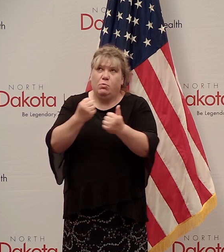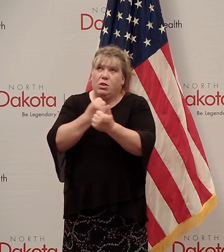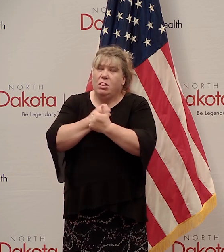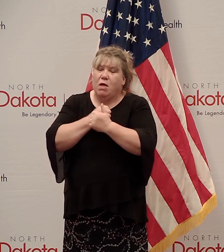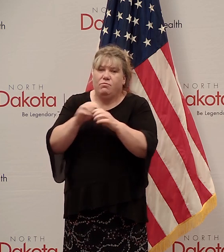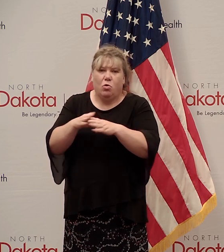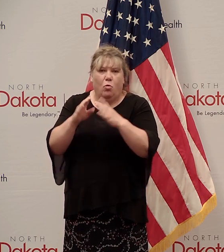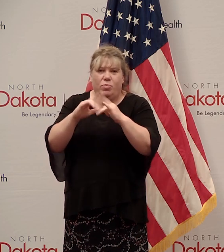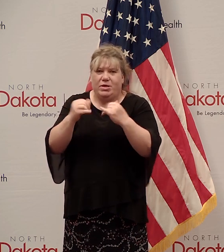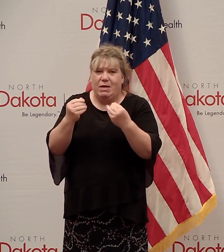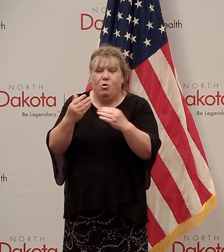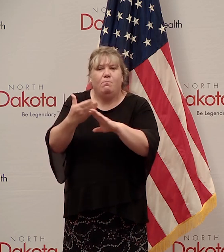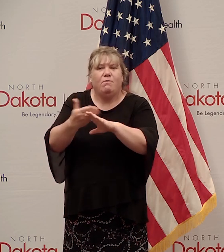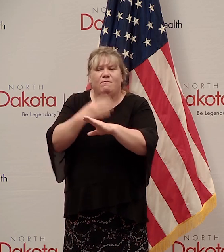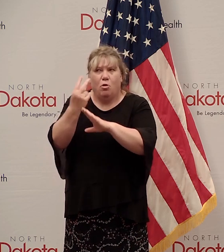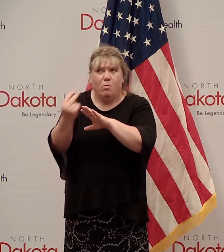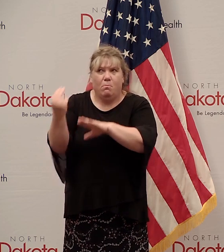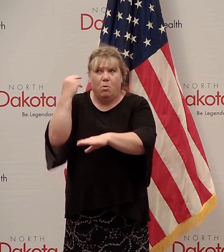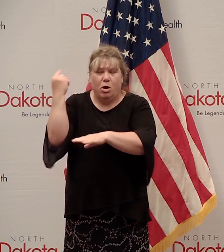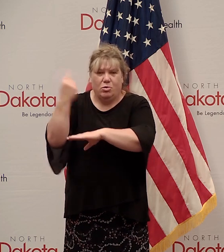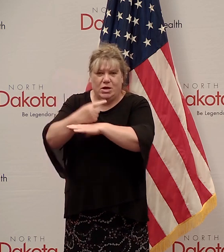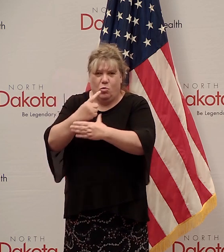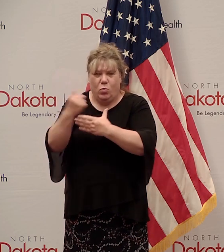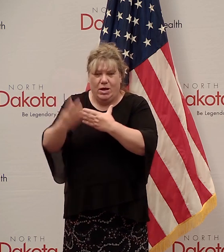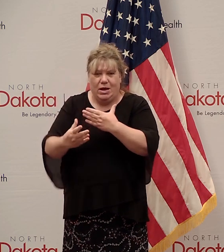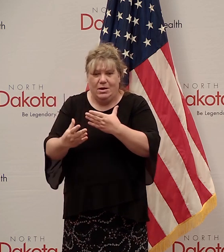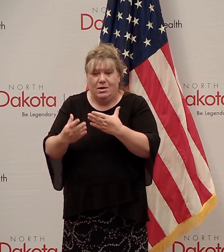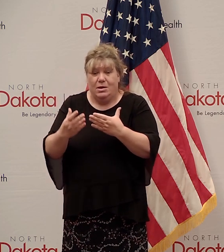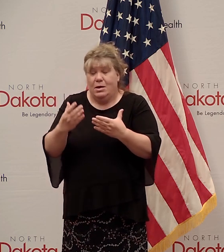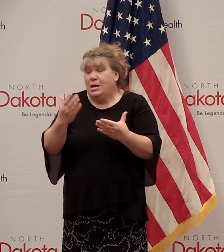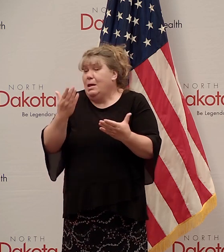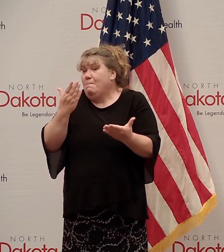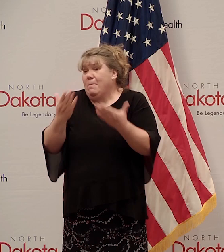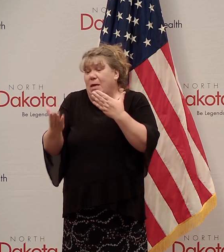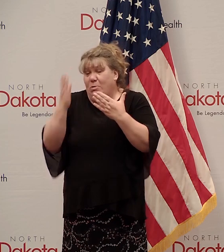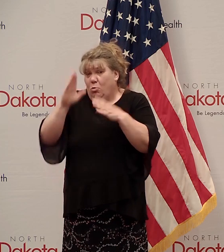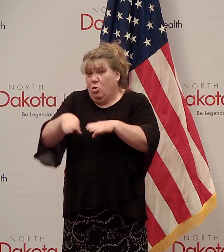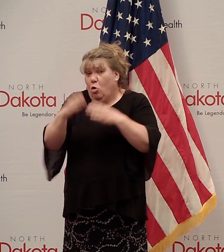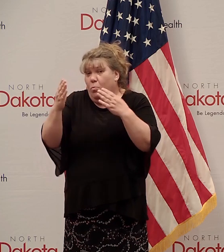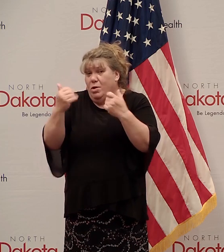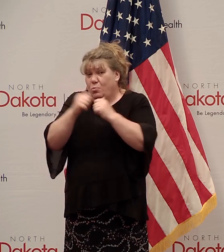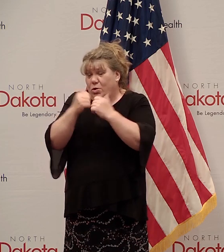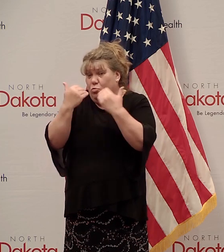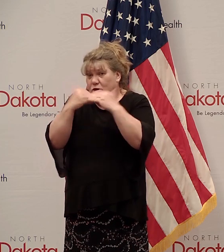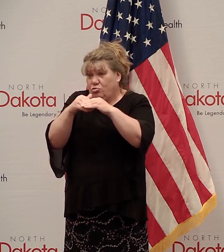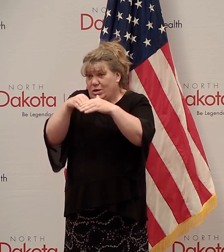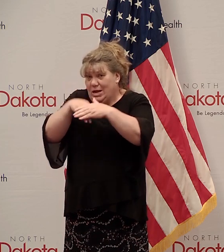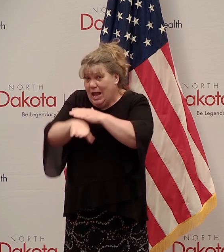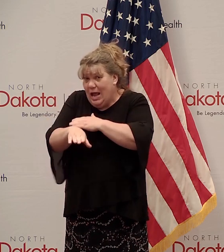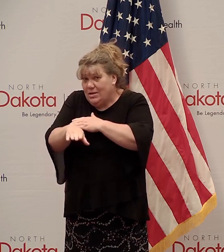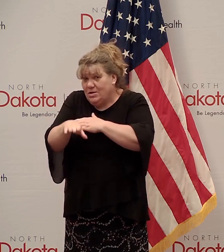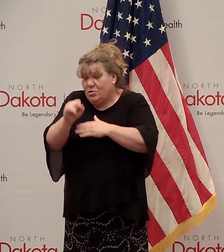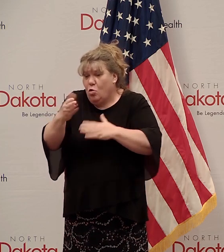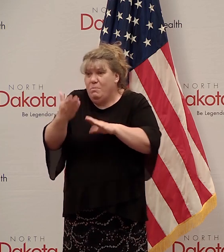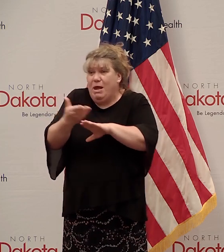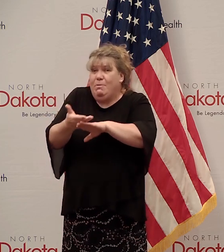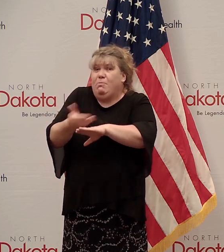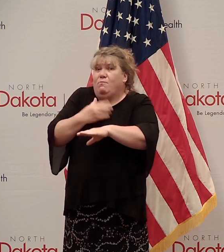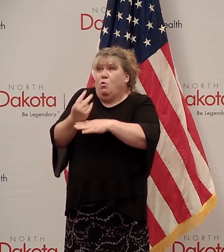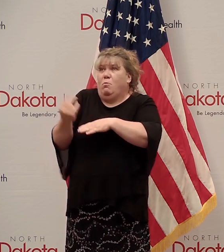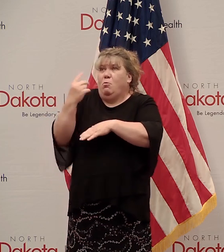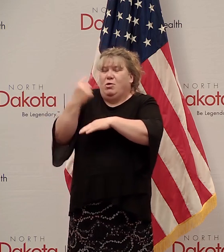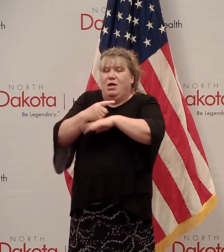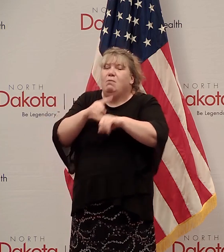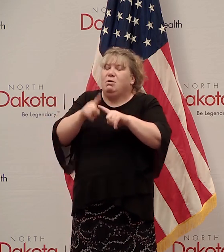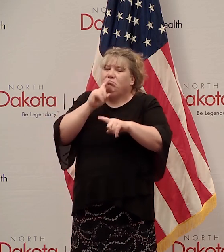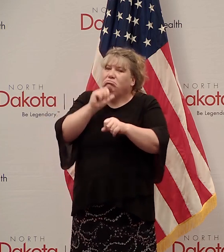to have them open before Memorial Day weekend, even if it's under restricted access. But or sooner than that. But anyway, those are some things that we're